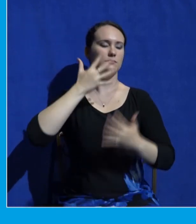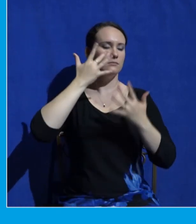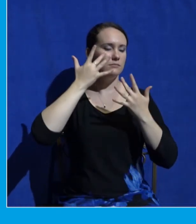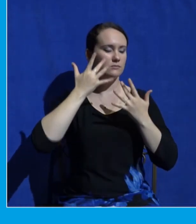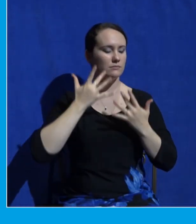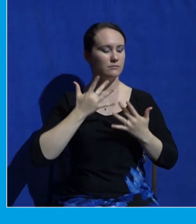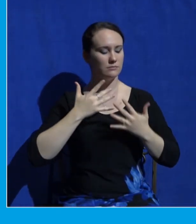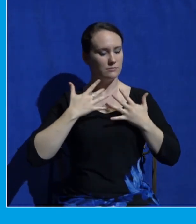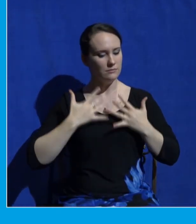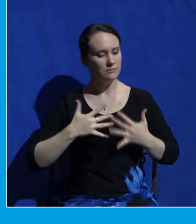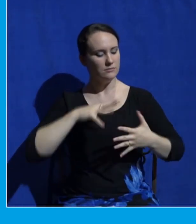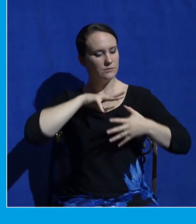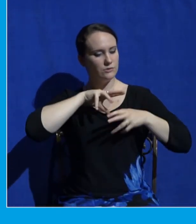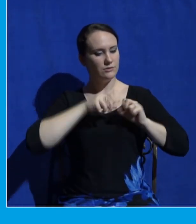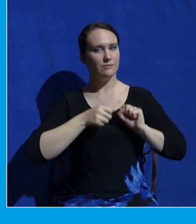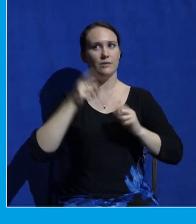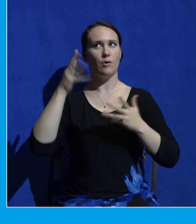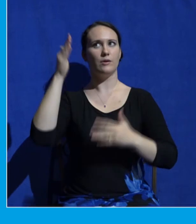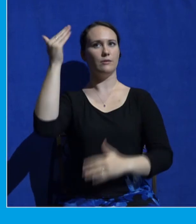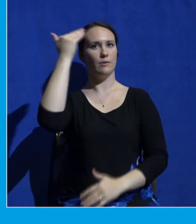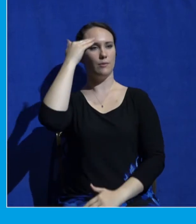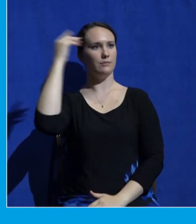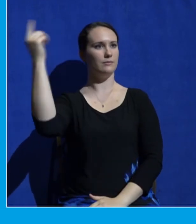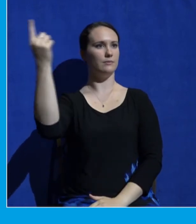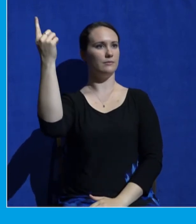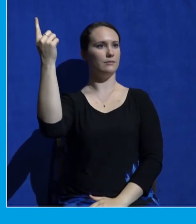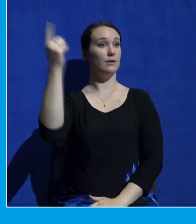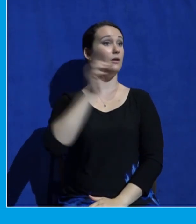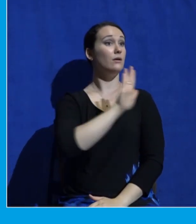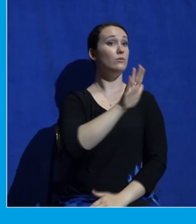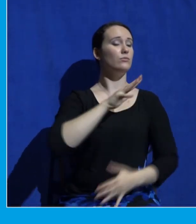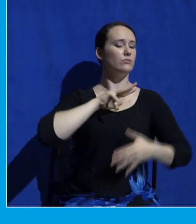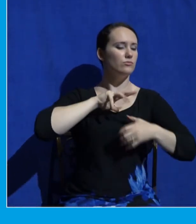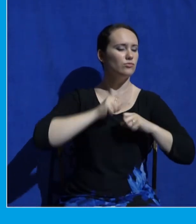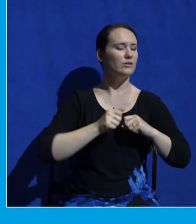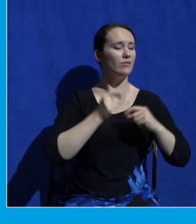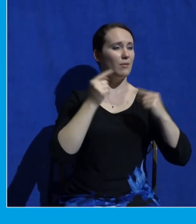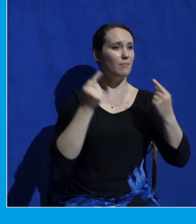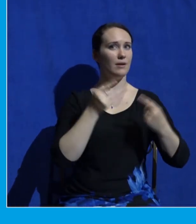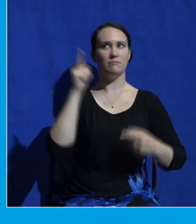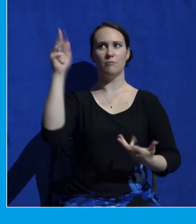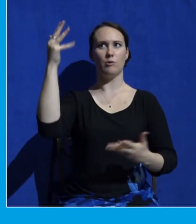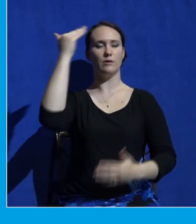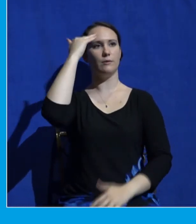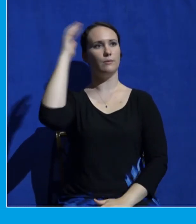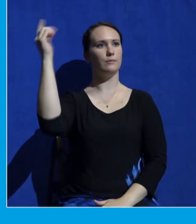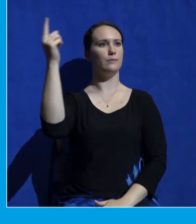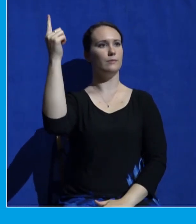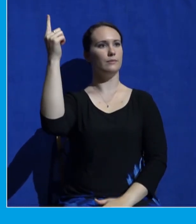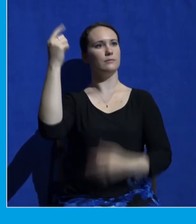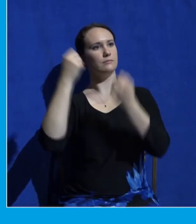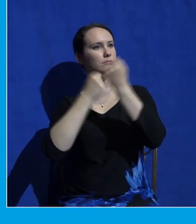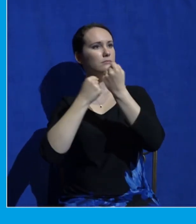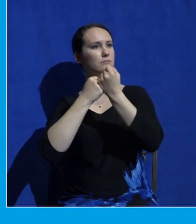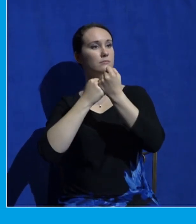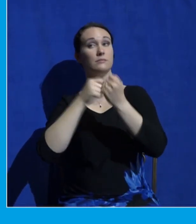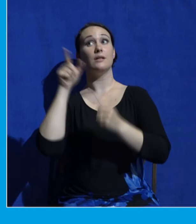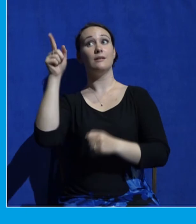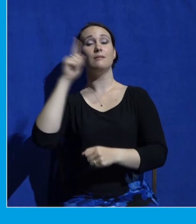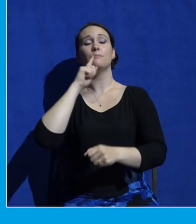heaven who is familiar with grief and pain. And he promises to sustain